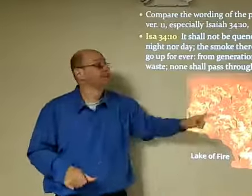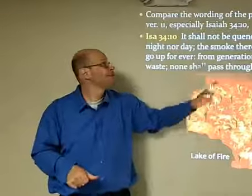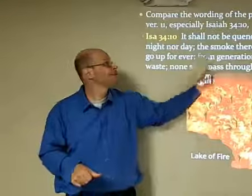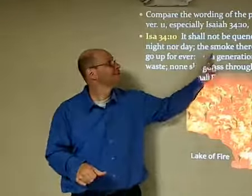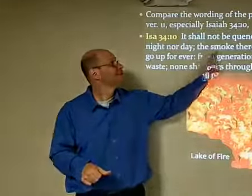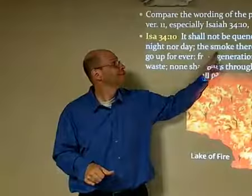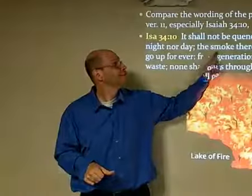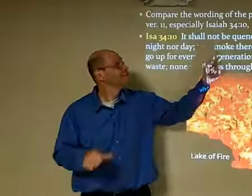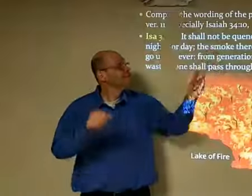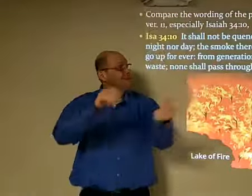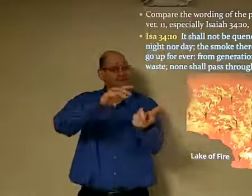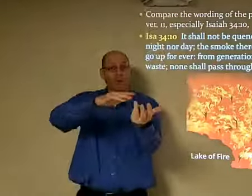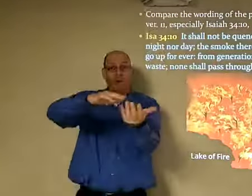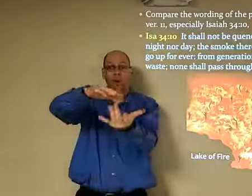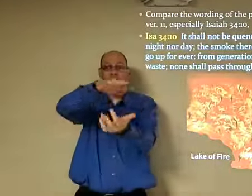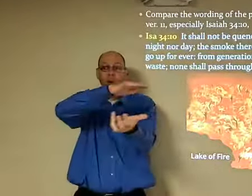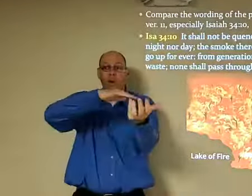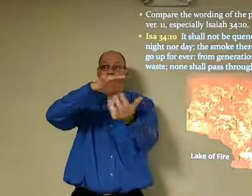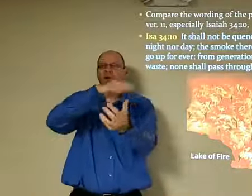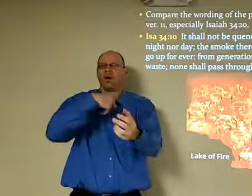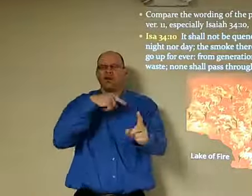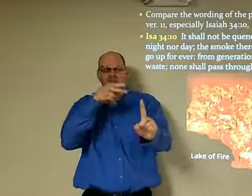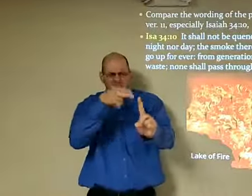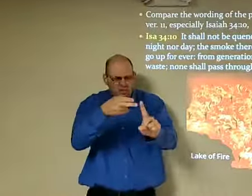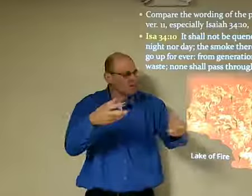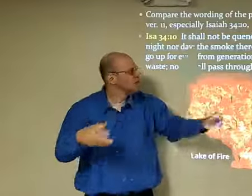Ongoing, never ending. The smoke thereof.